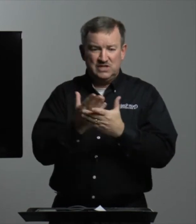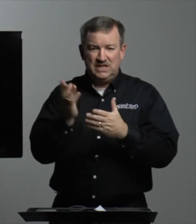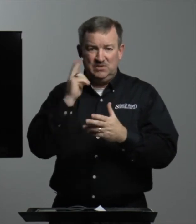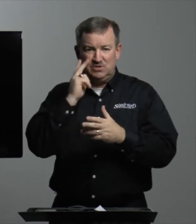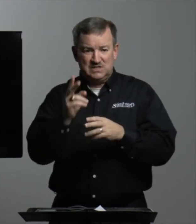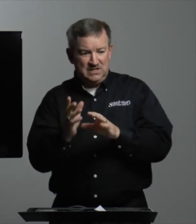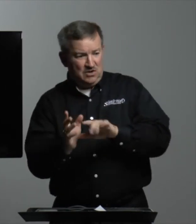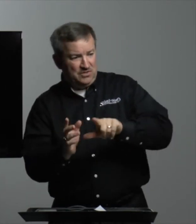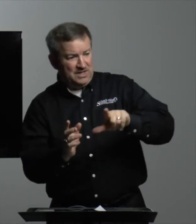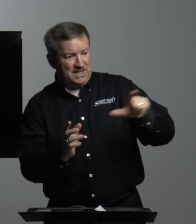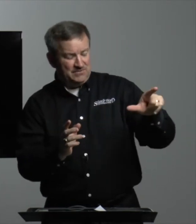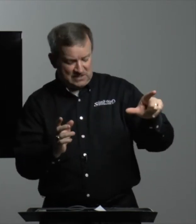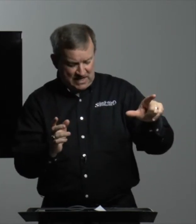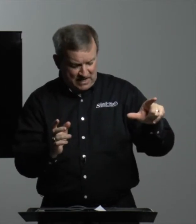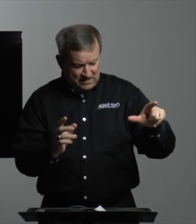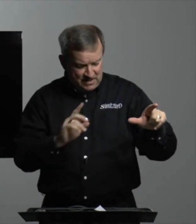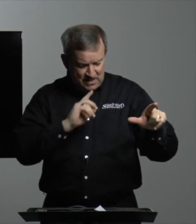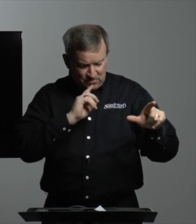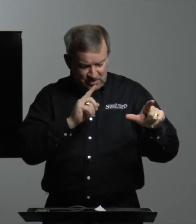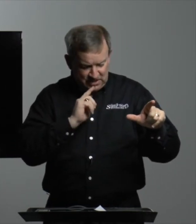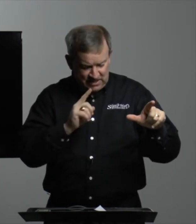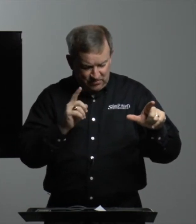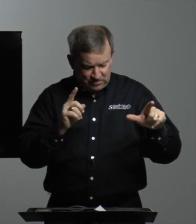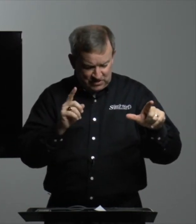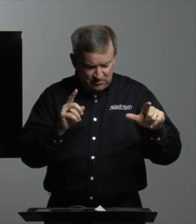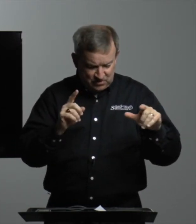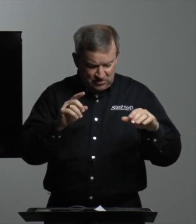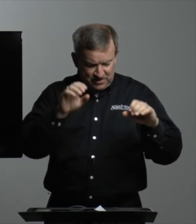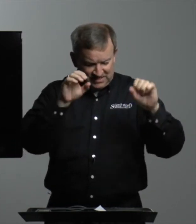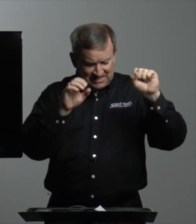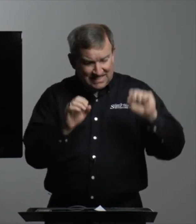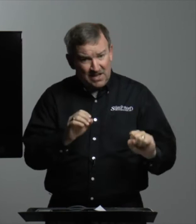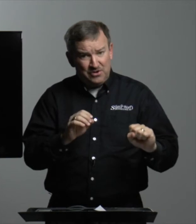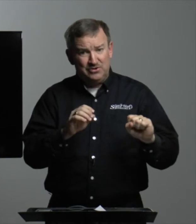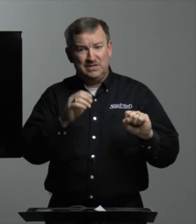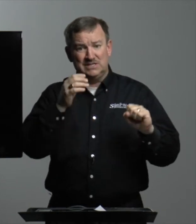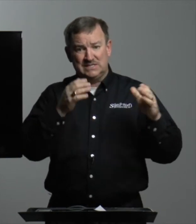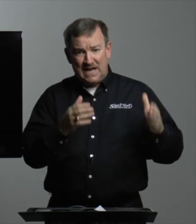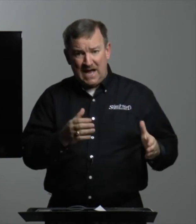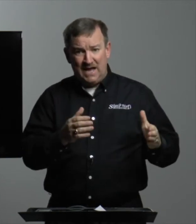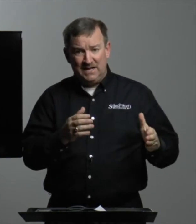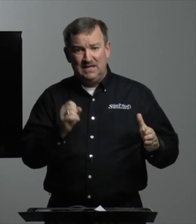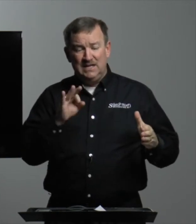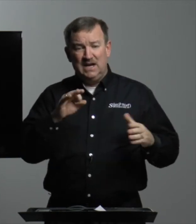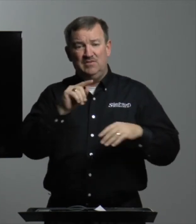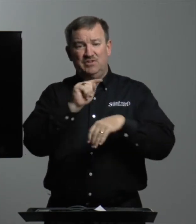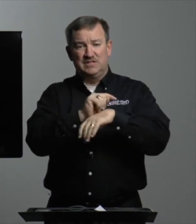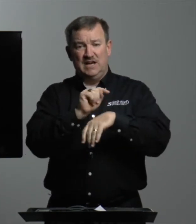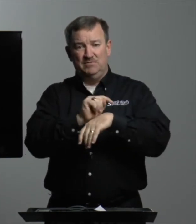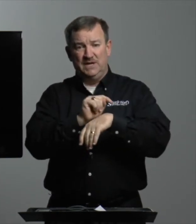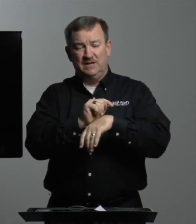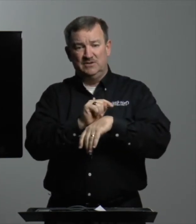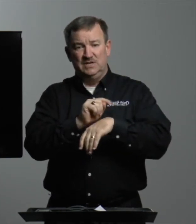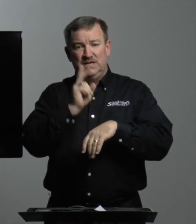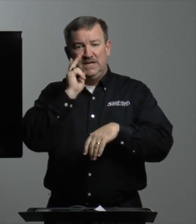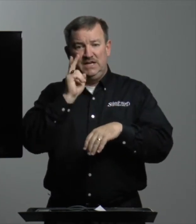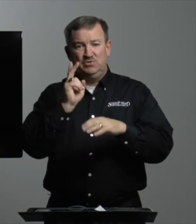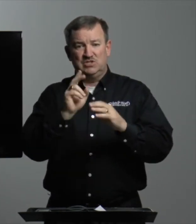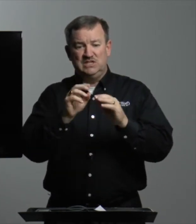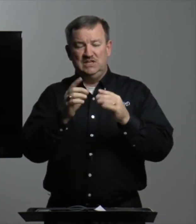thing he would see on the left side, really it was on the southern side of the tabernacle, he would see